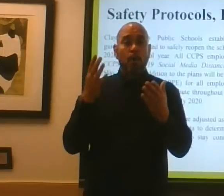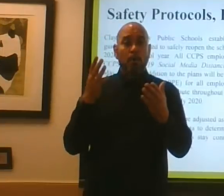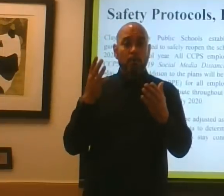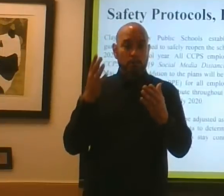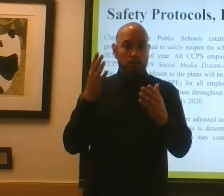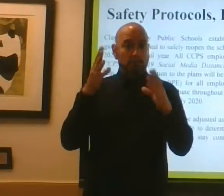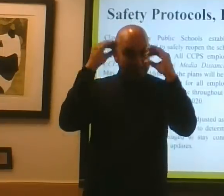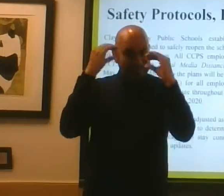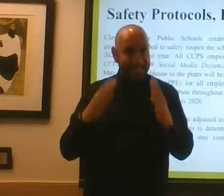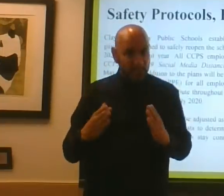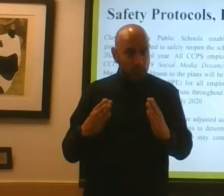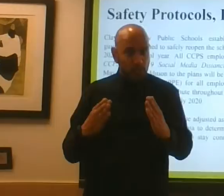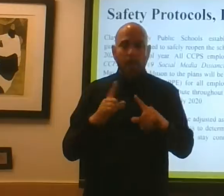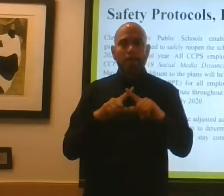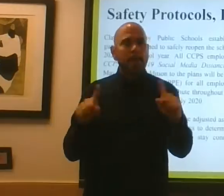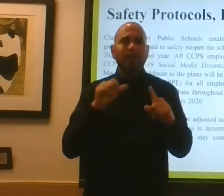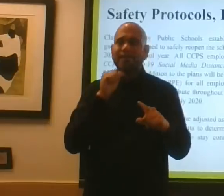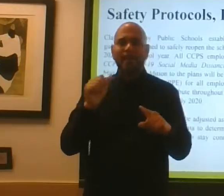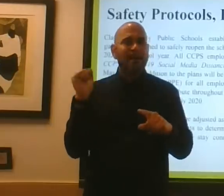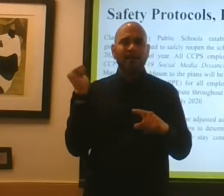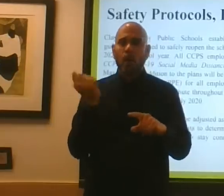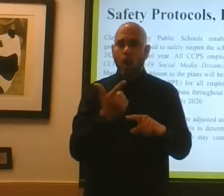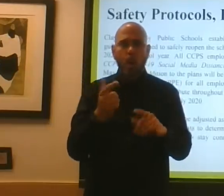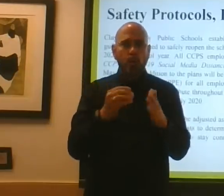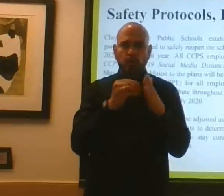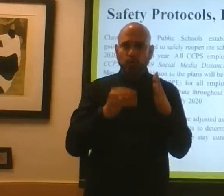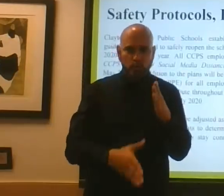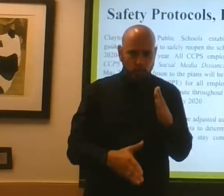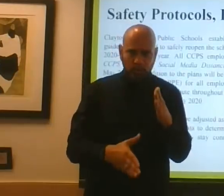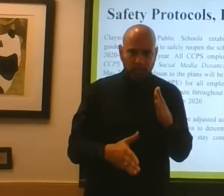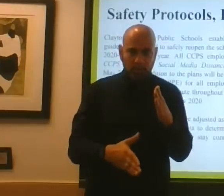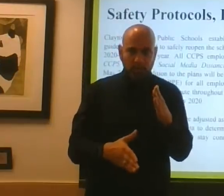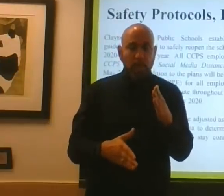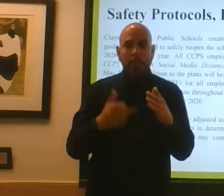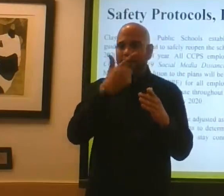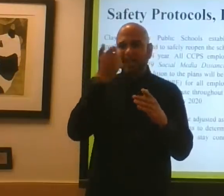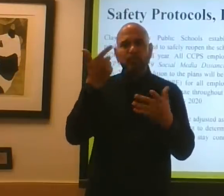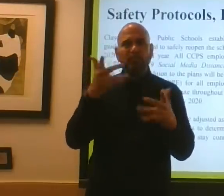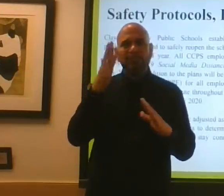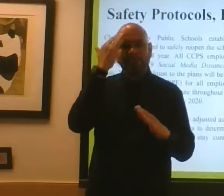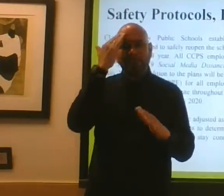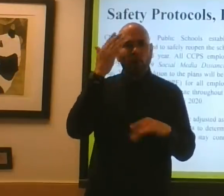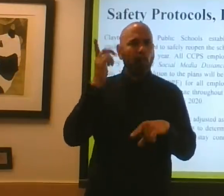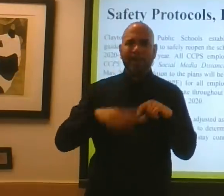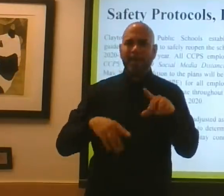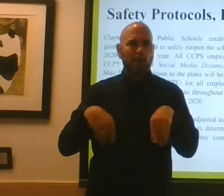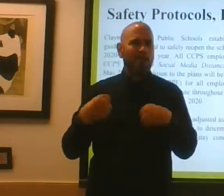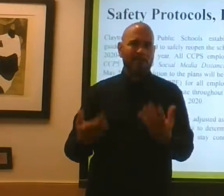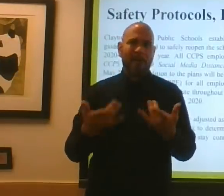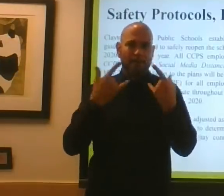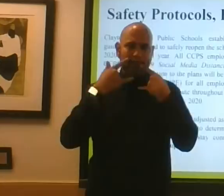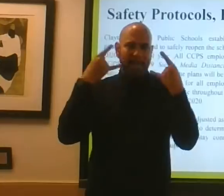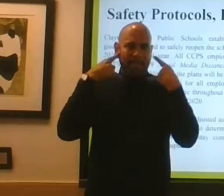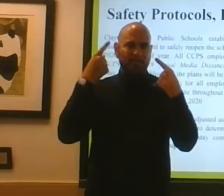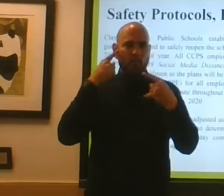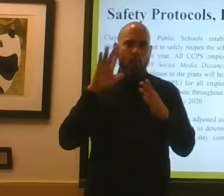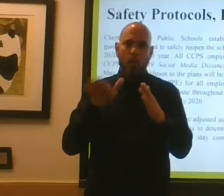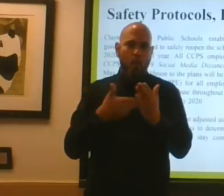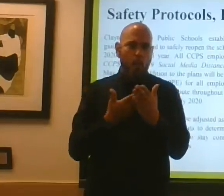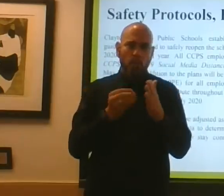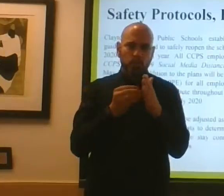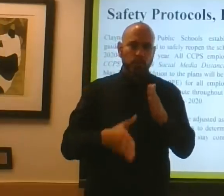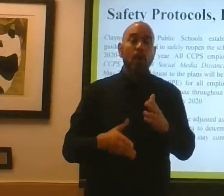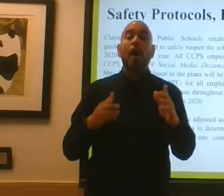we cannot provide masks for all students every day of the year throughout the year. I'm